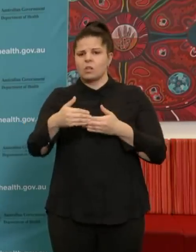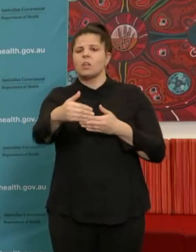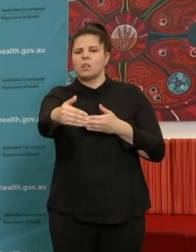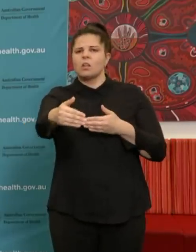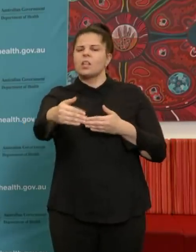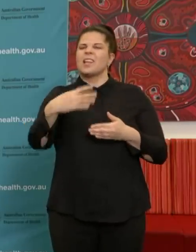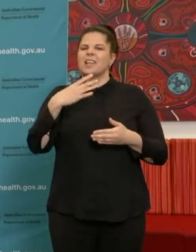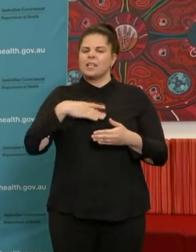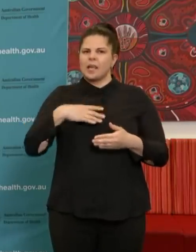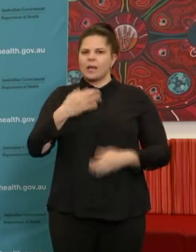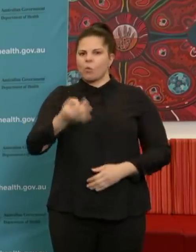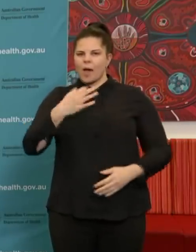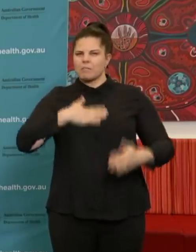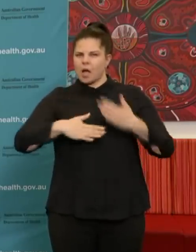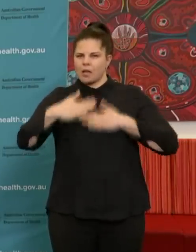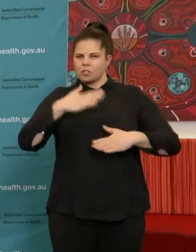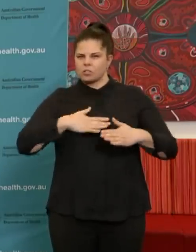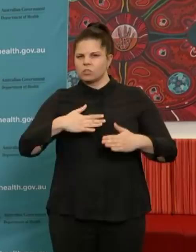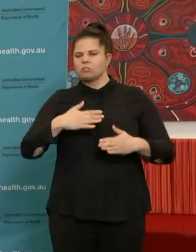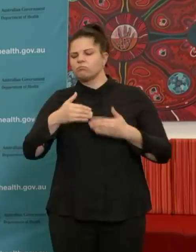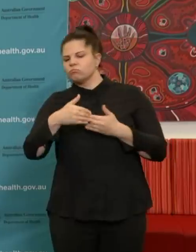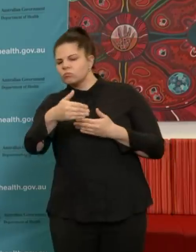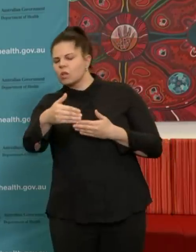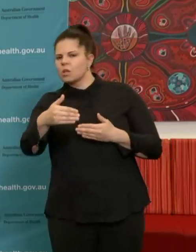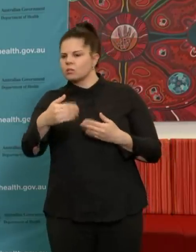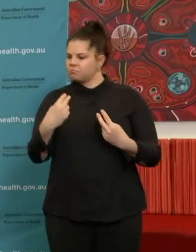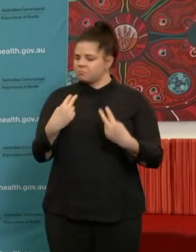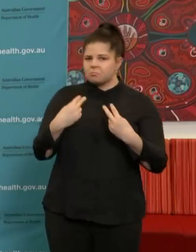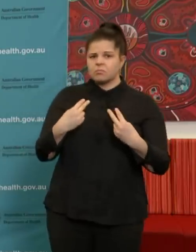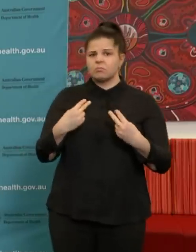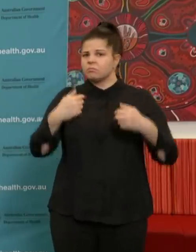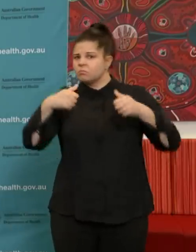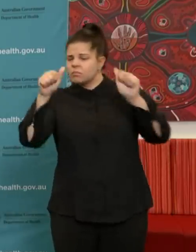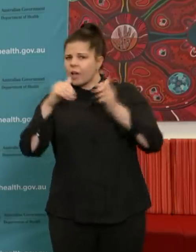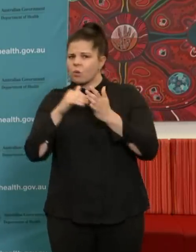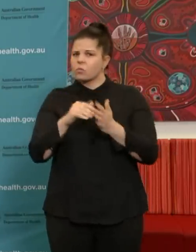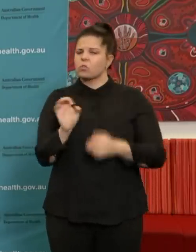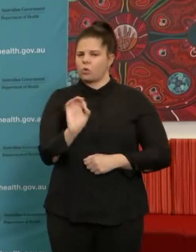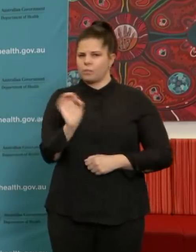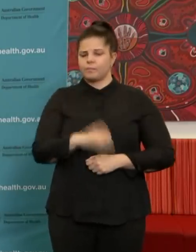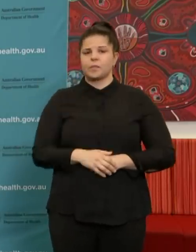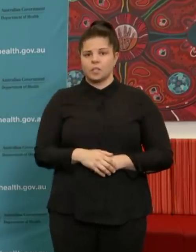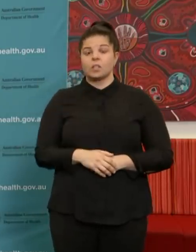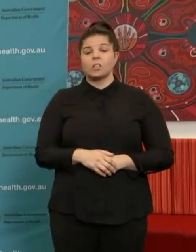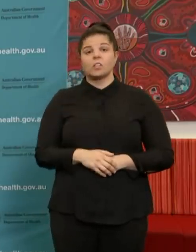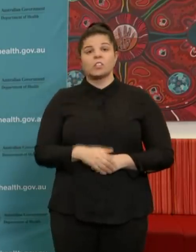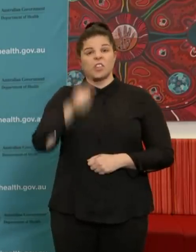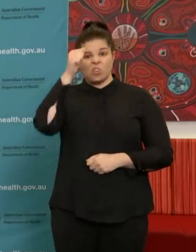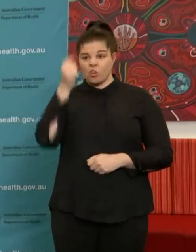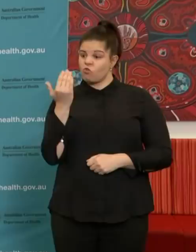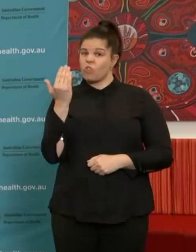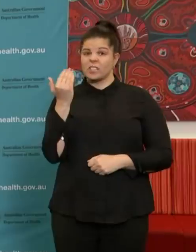before we can be sure that that's making an effect. So much of the decrease in the daily cases we've seen